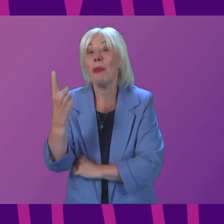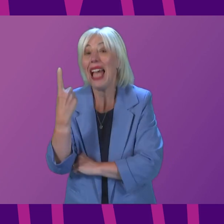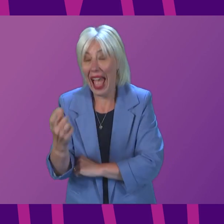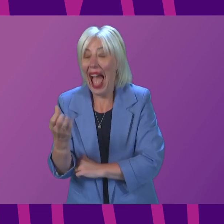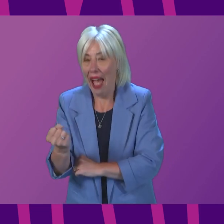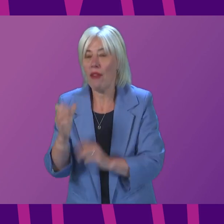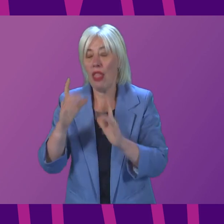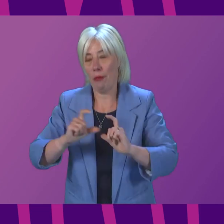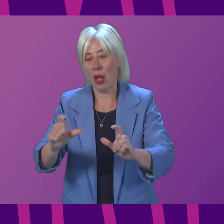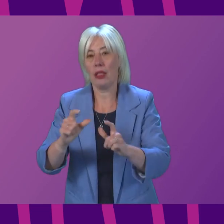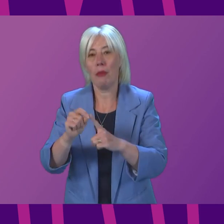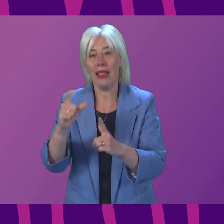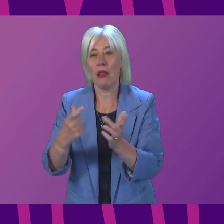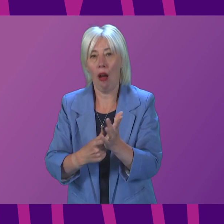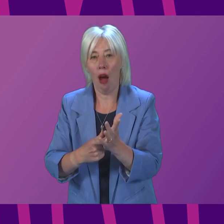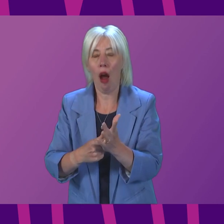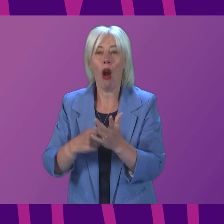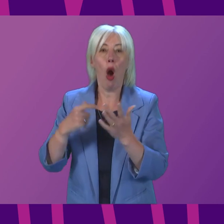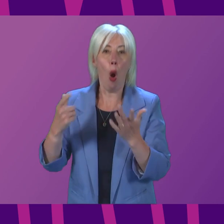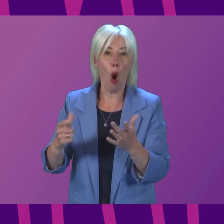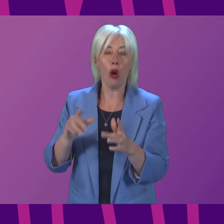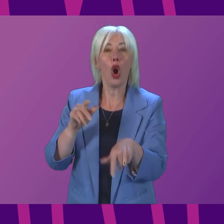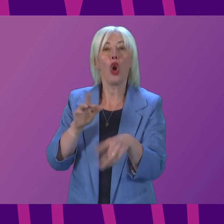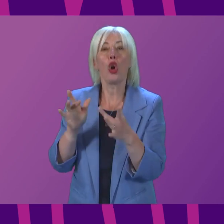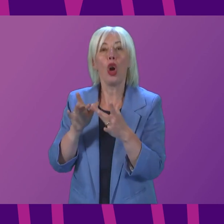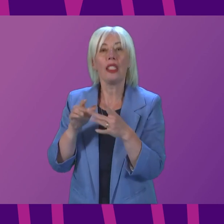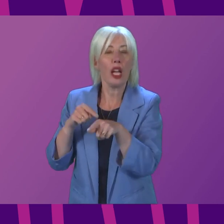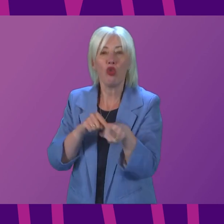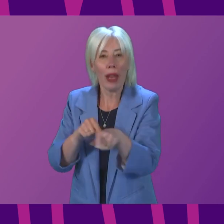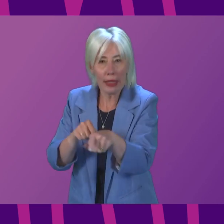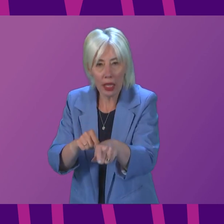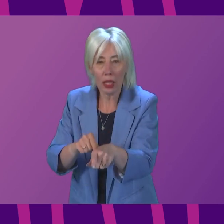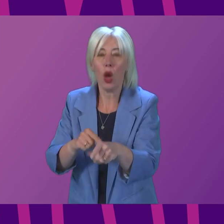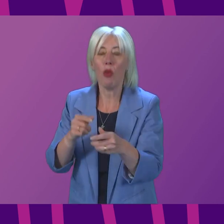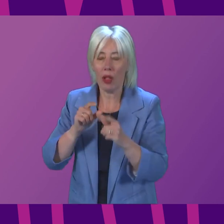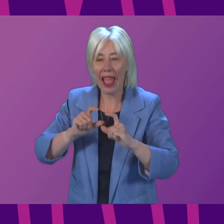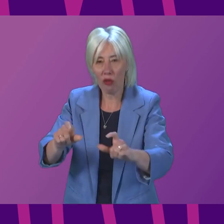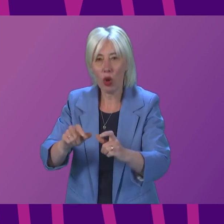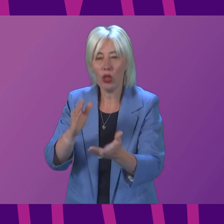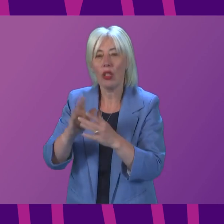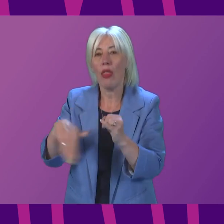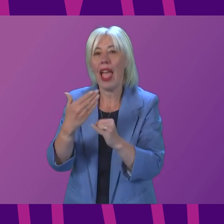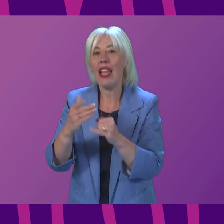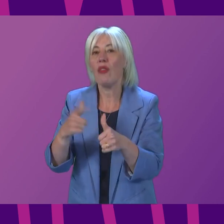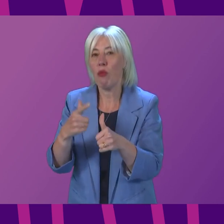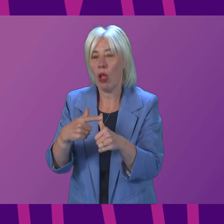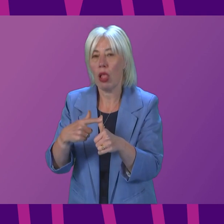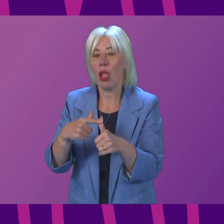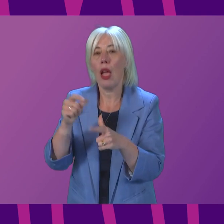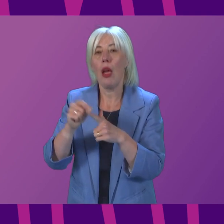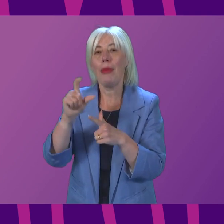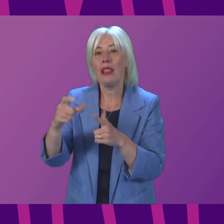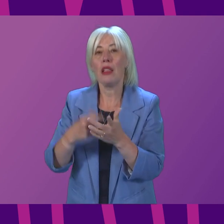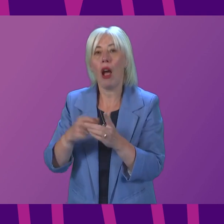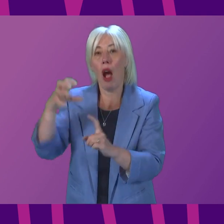a PCR test. Contact tracing of positive cases will also continue until the end of April. PCR test sites will remain